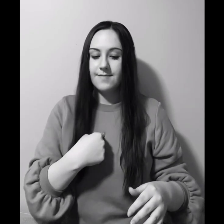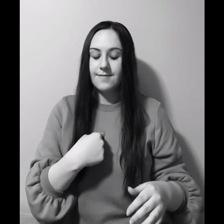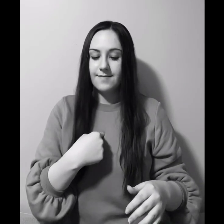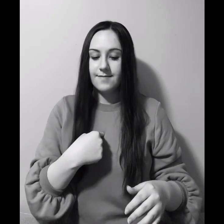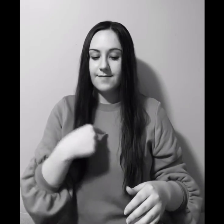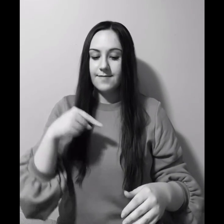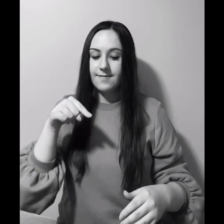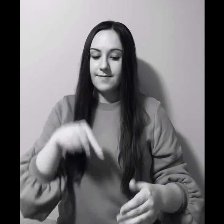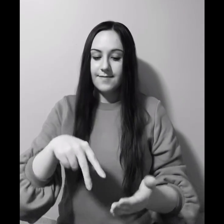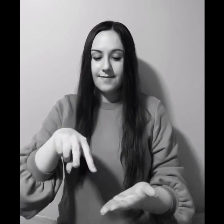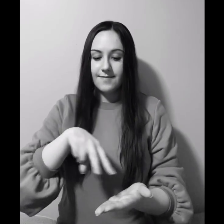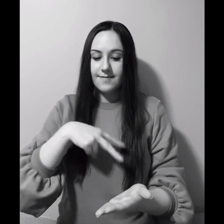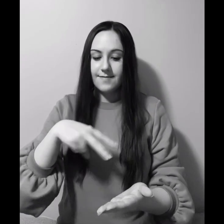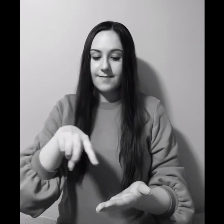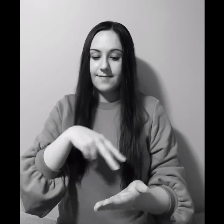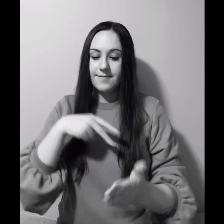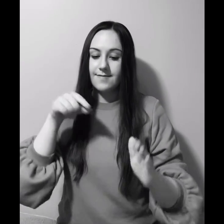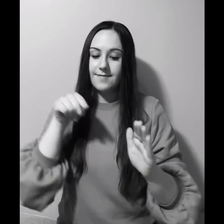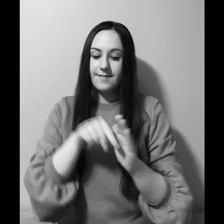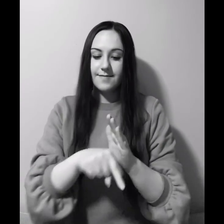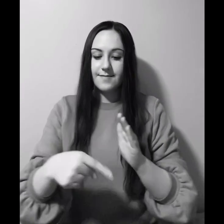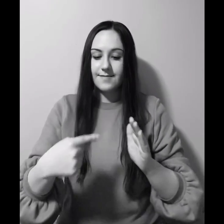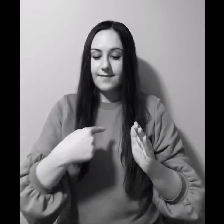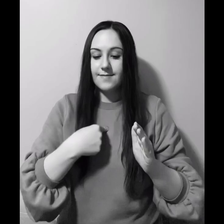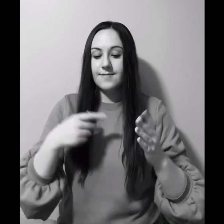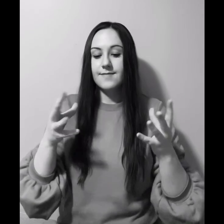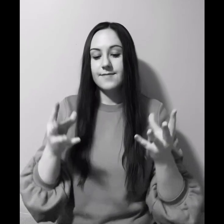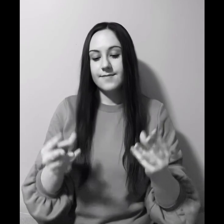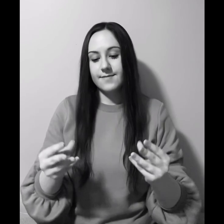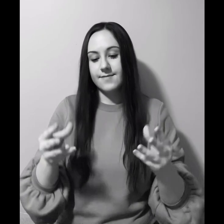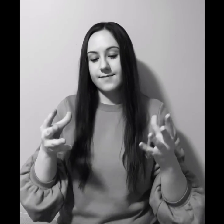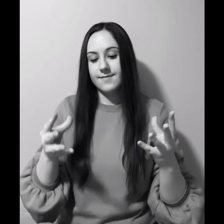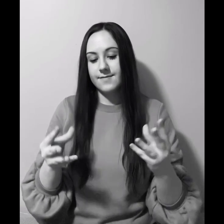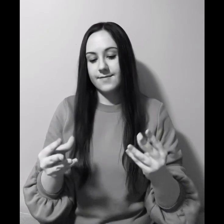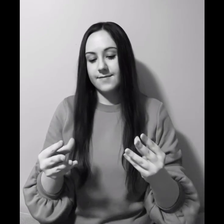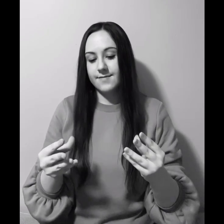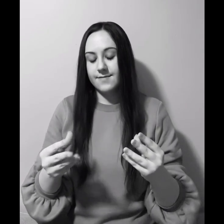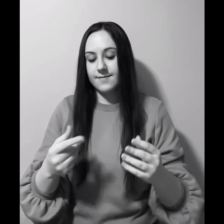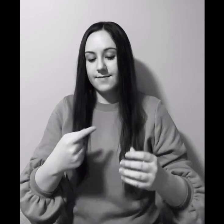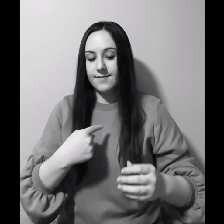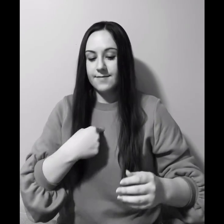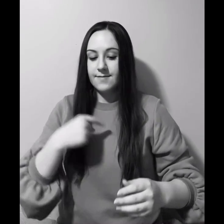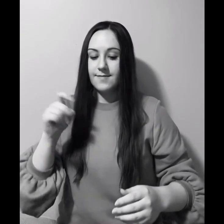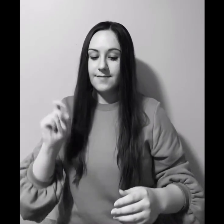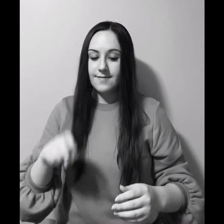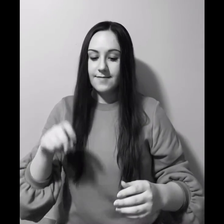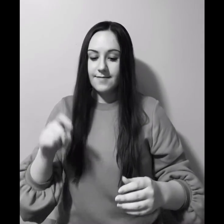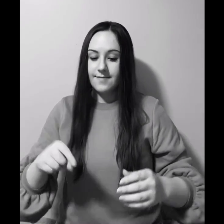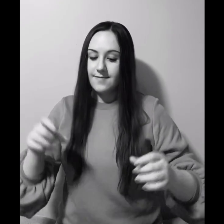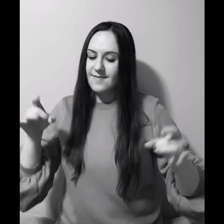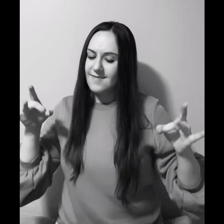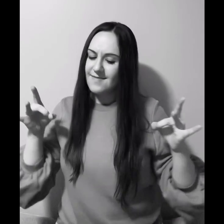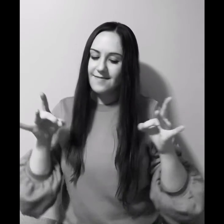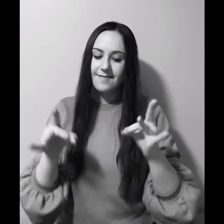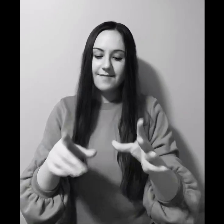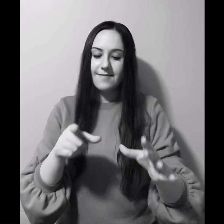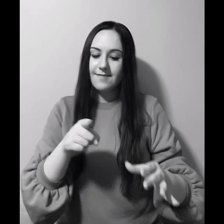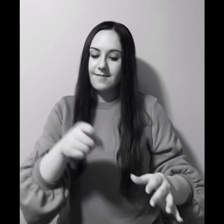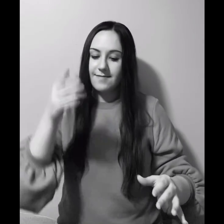This dancer was killing me softly I needed to hate